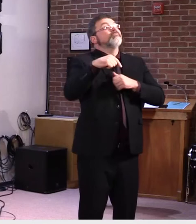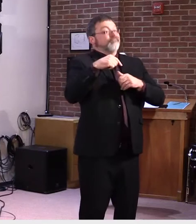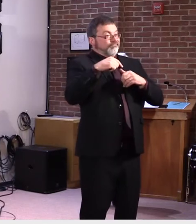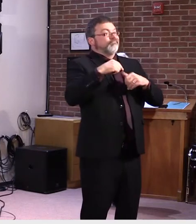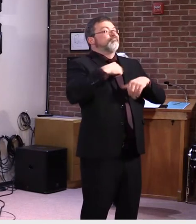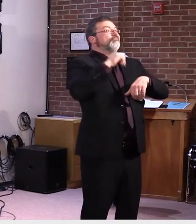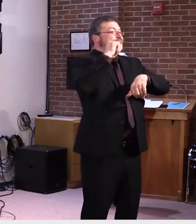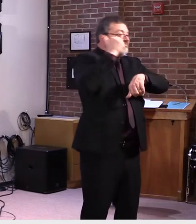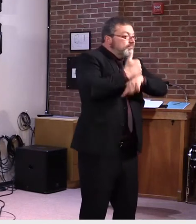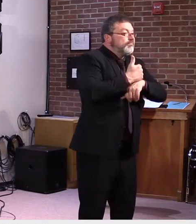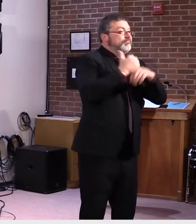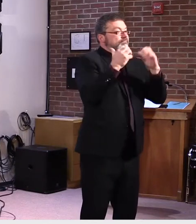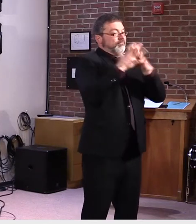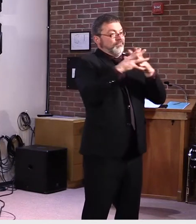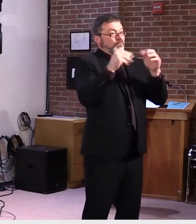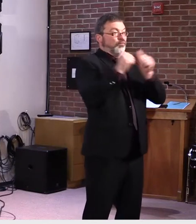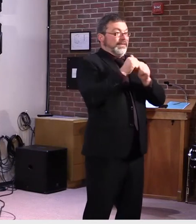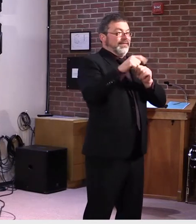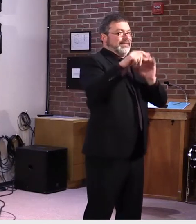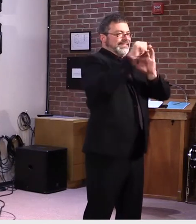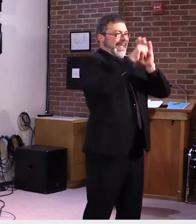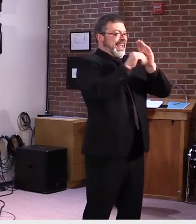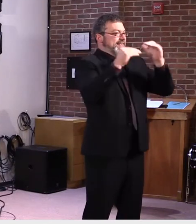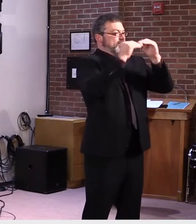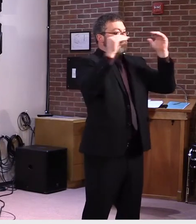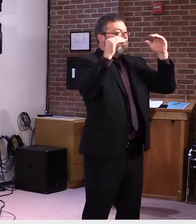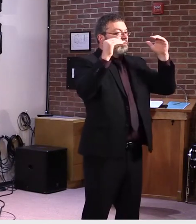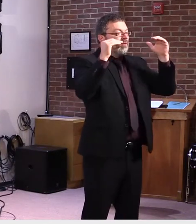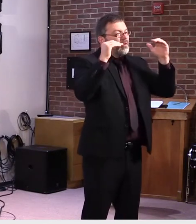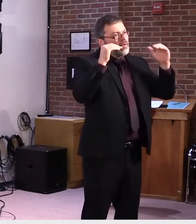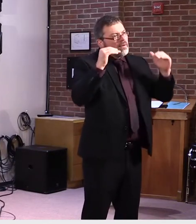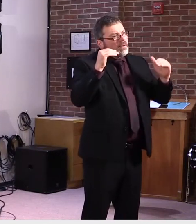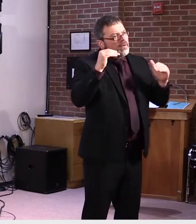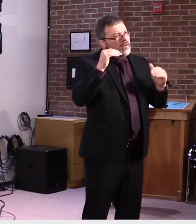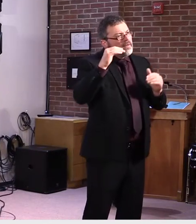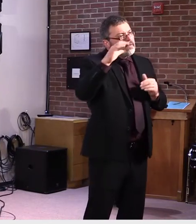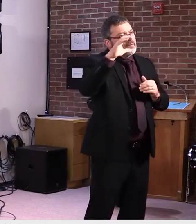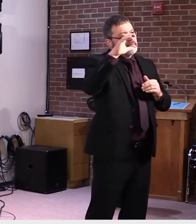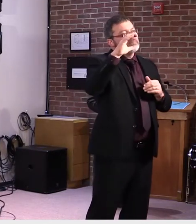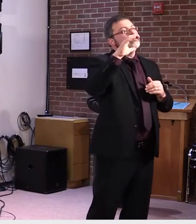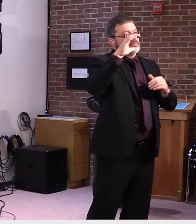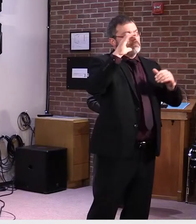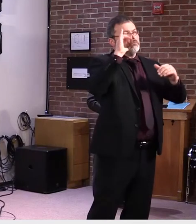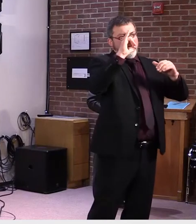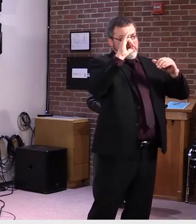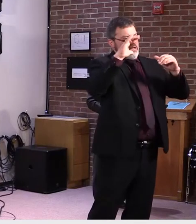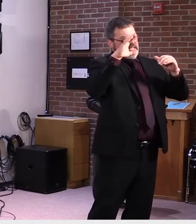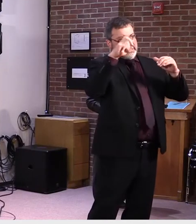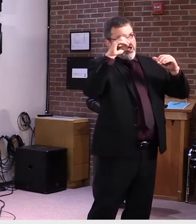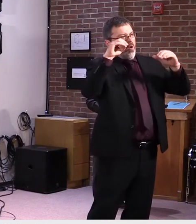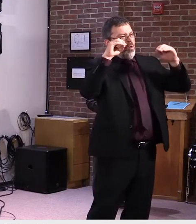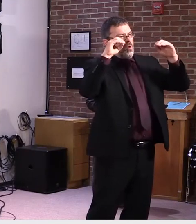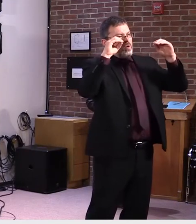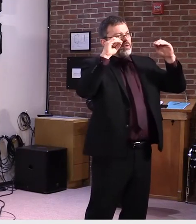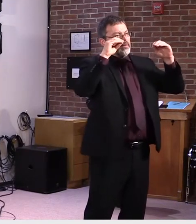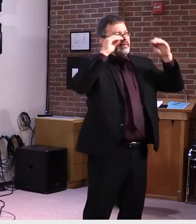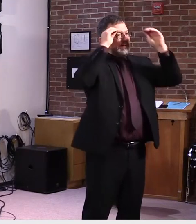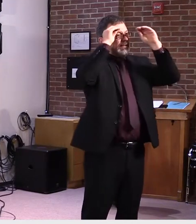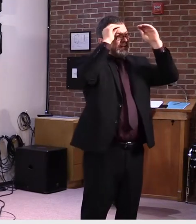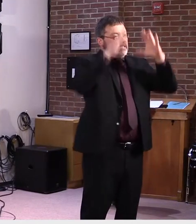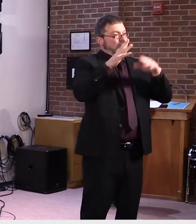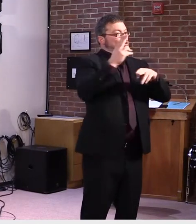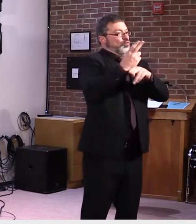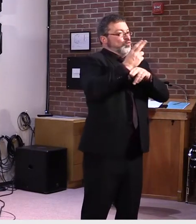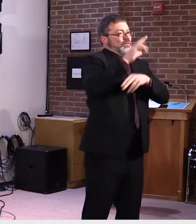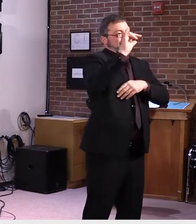state-level instance of Edmodo, a popular education network site for teachers. Edmodo announced last week that they have reached an